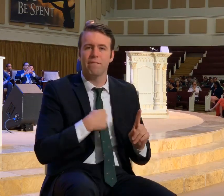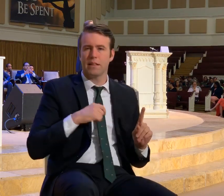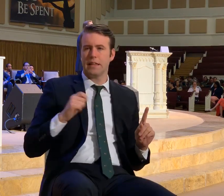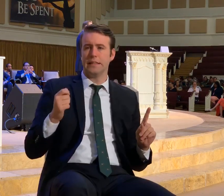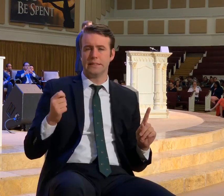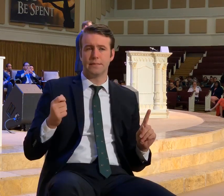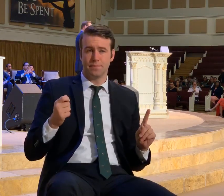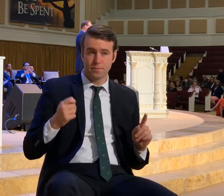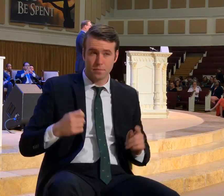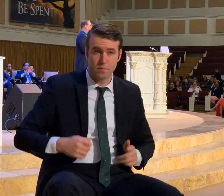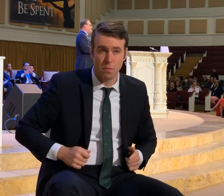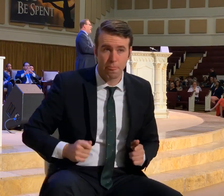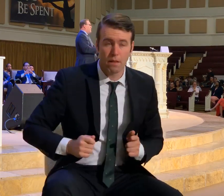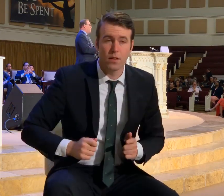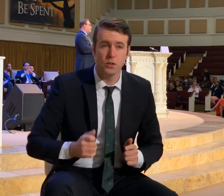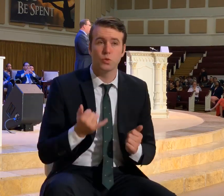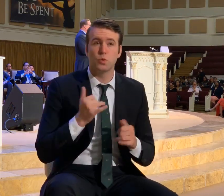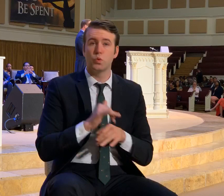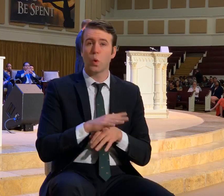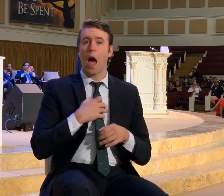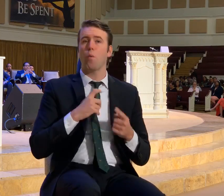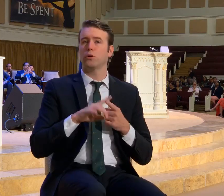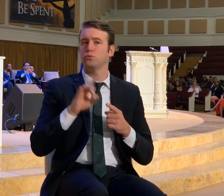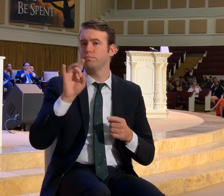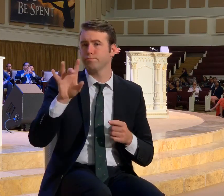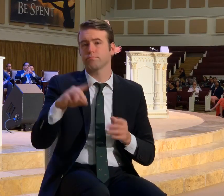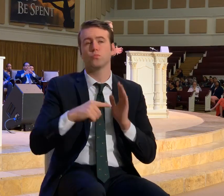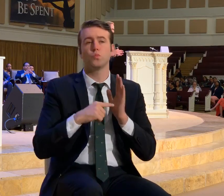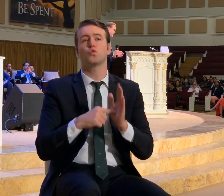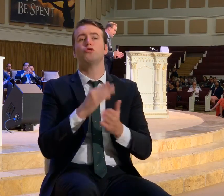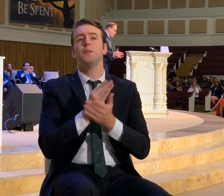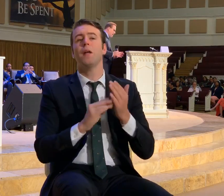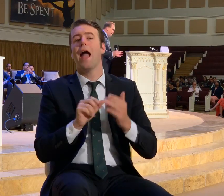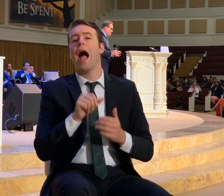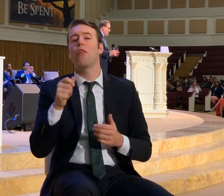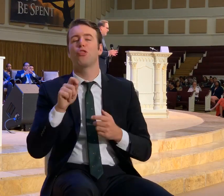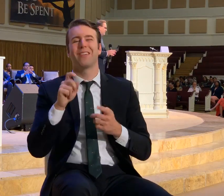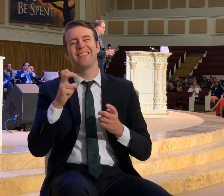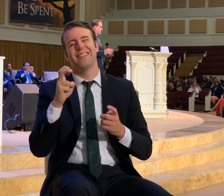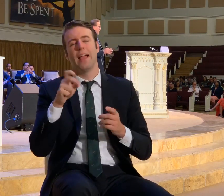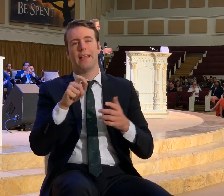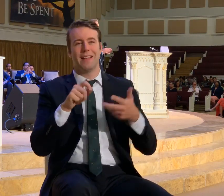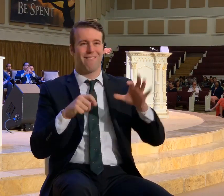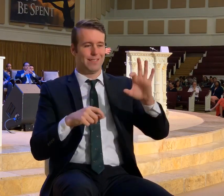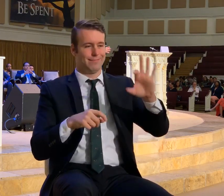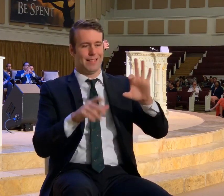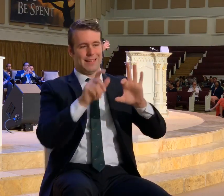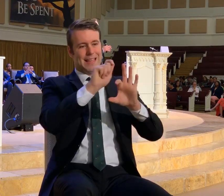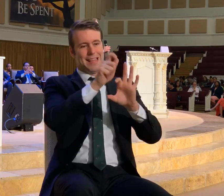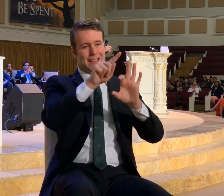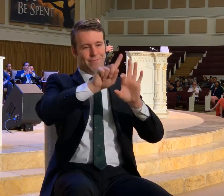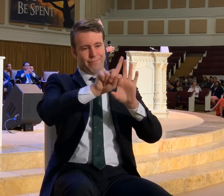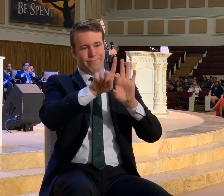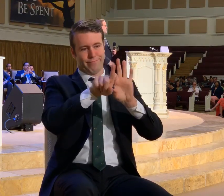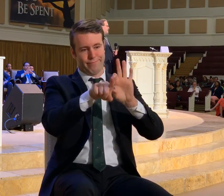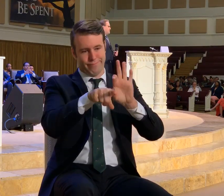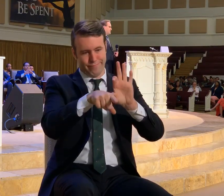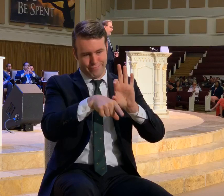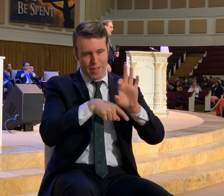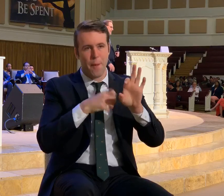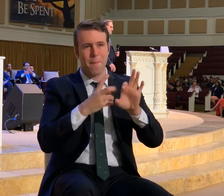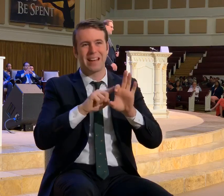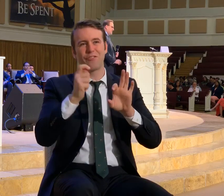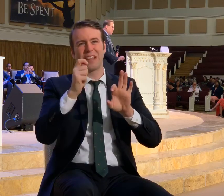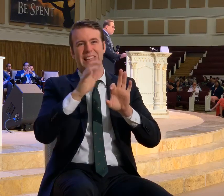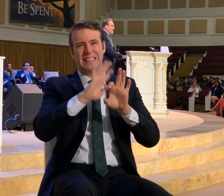tonight I see some things that I want to show you some other keys on the key ring here today. One of the things he wants us to